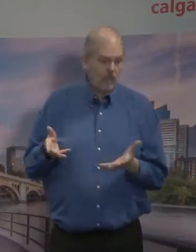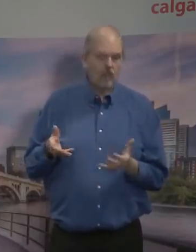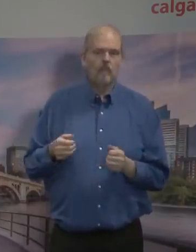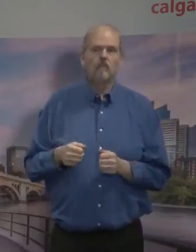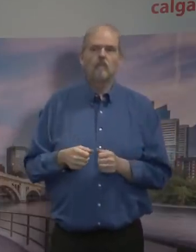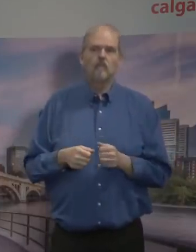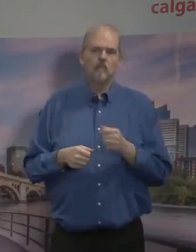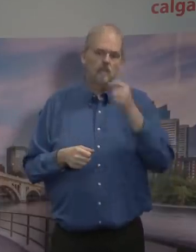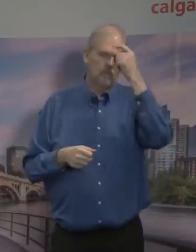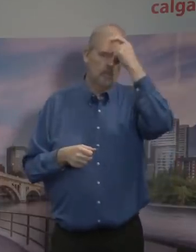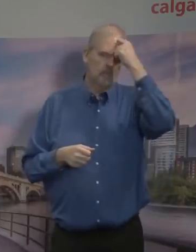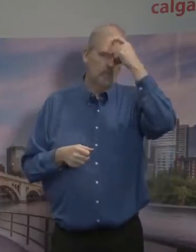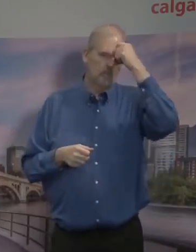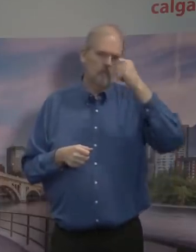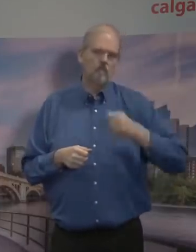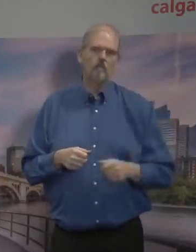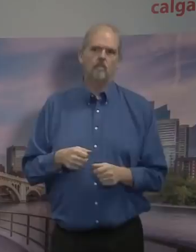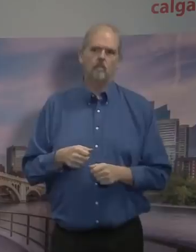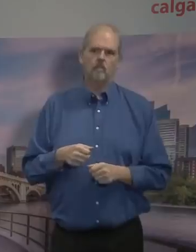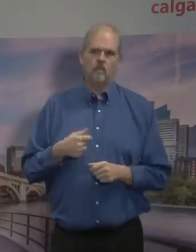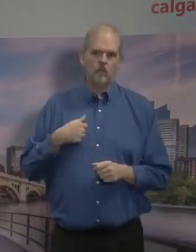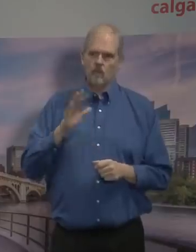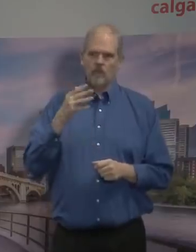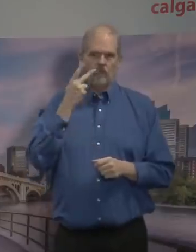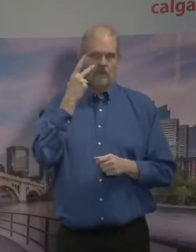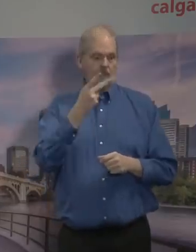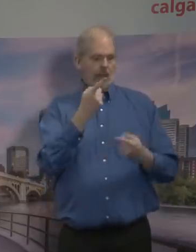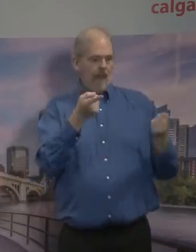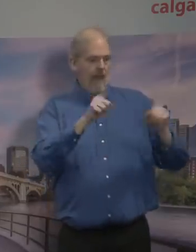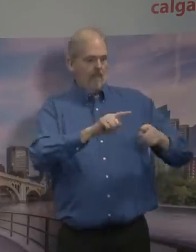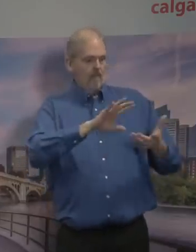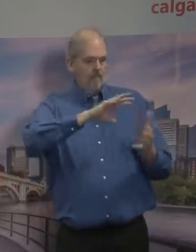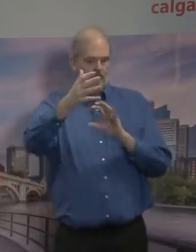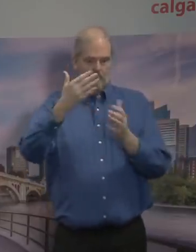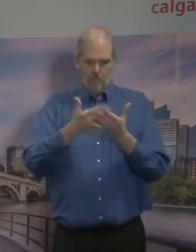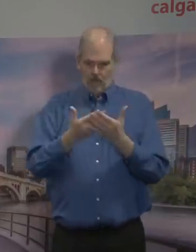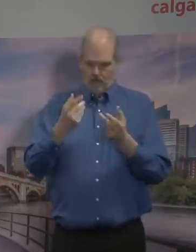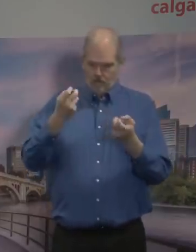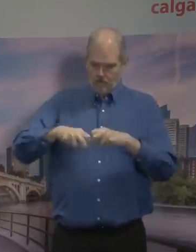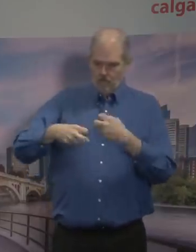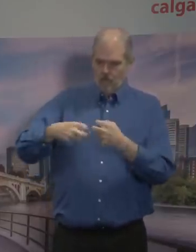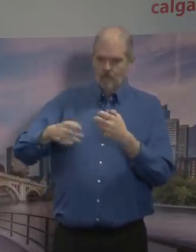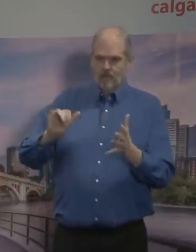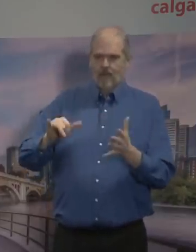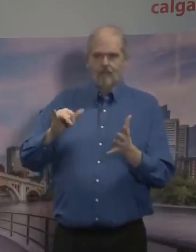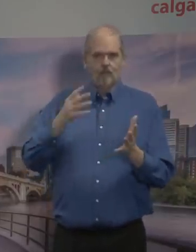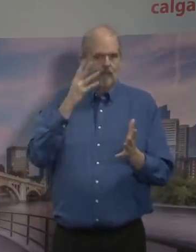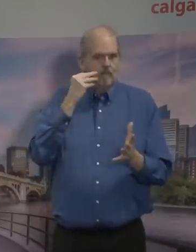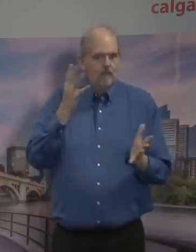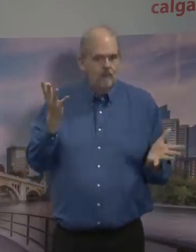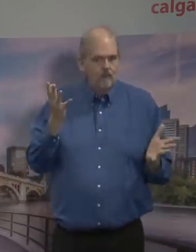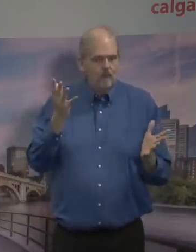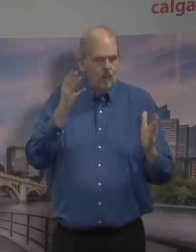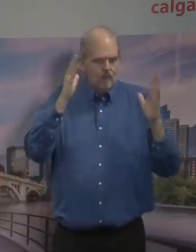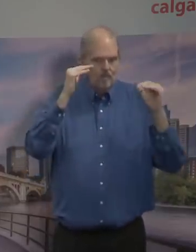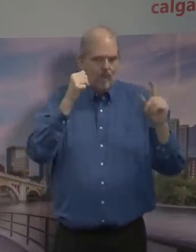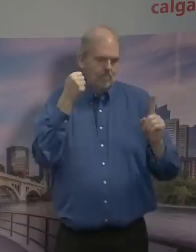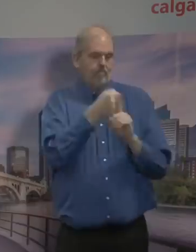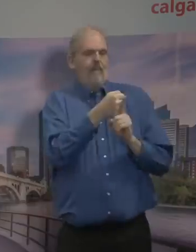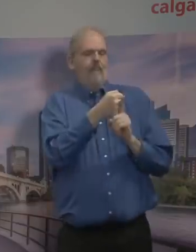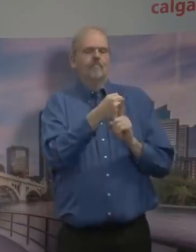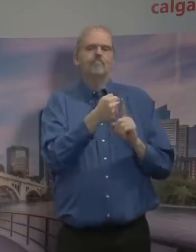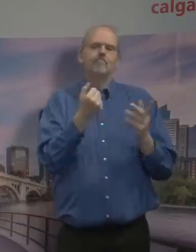ever seen before. It will actually be impossible for us to be able to go forward without